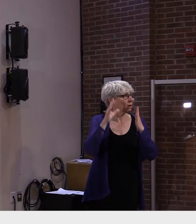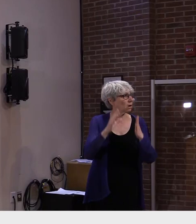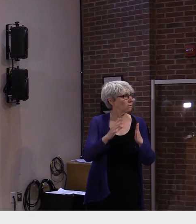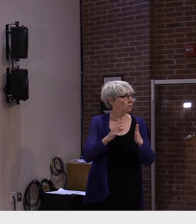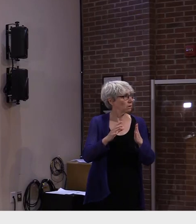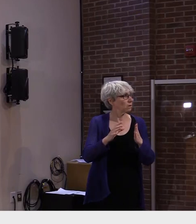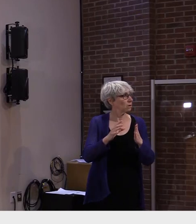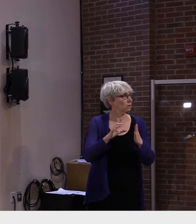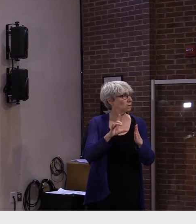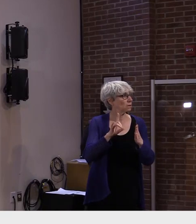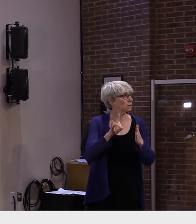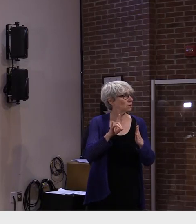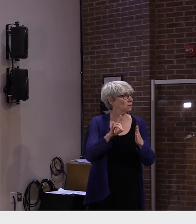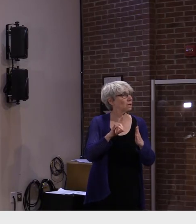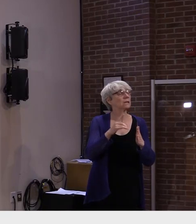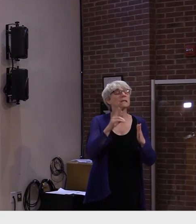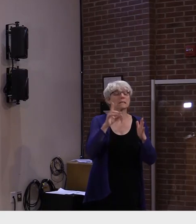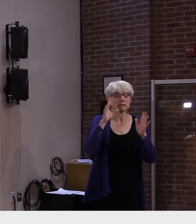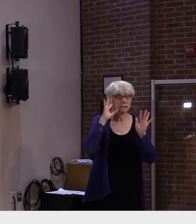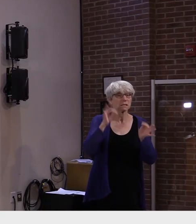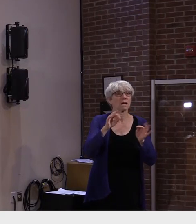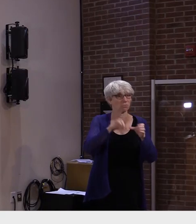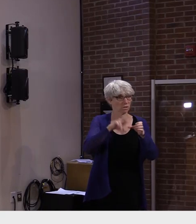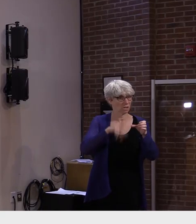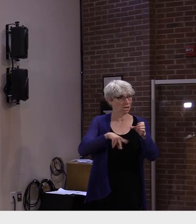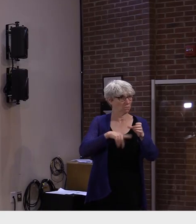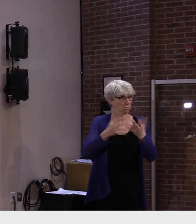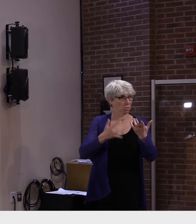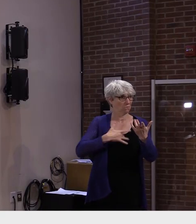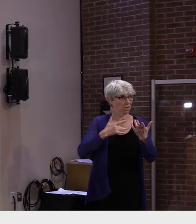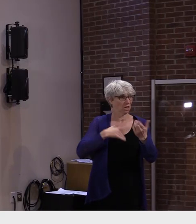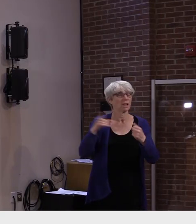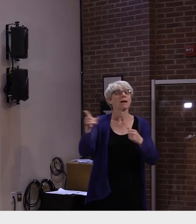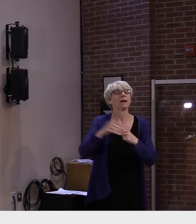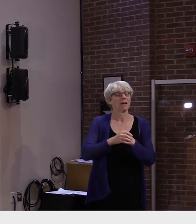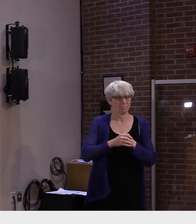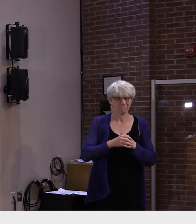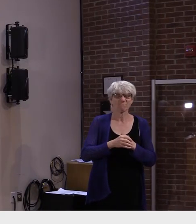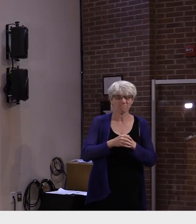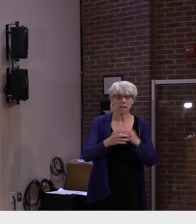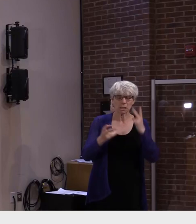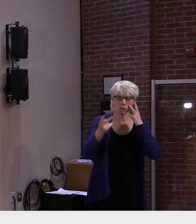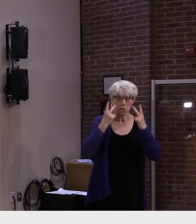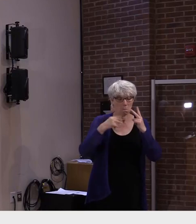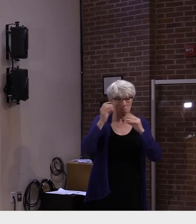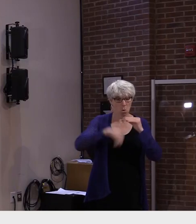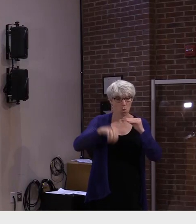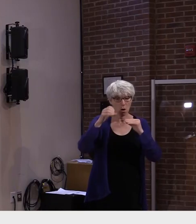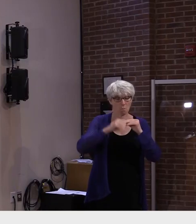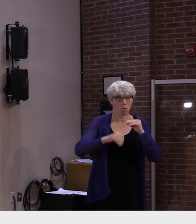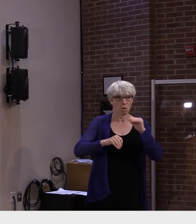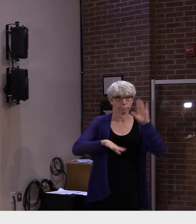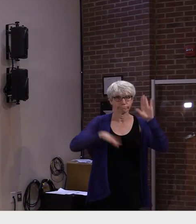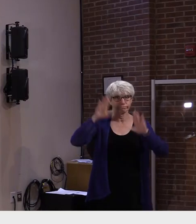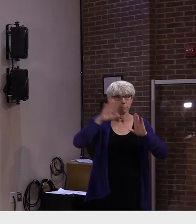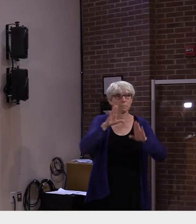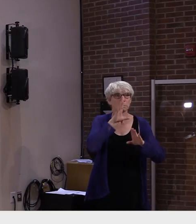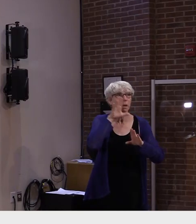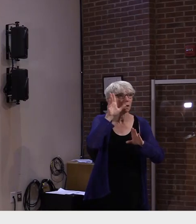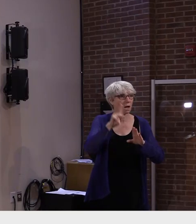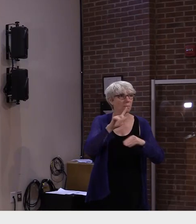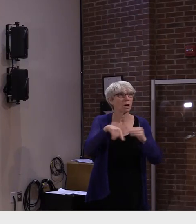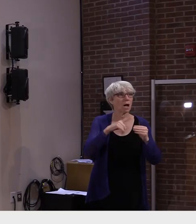saw that with the mounting credible allegations against him.